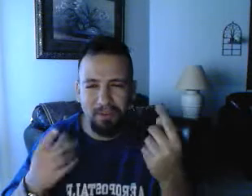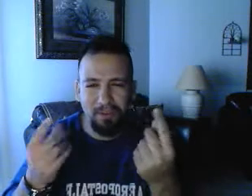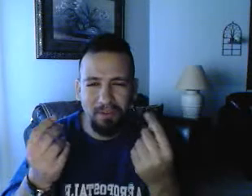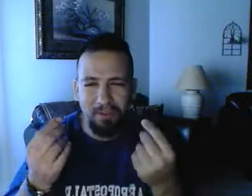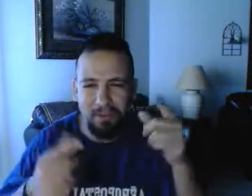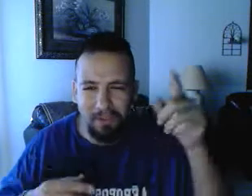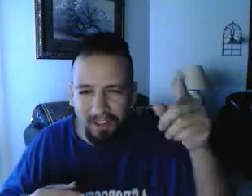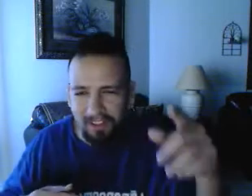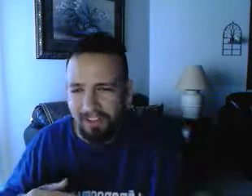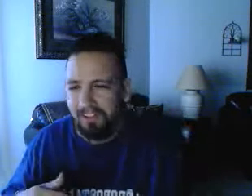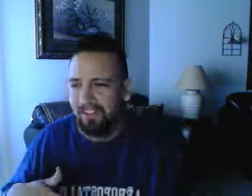...bushes...